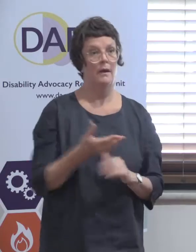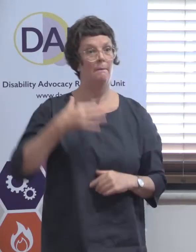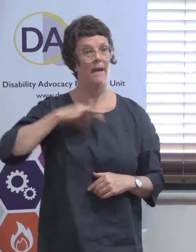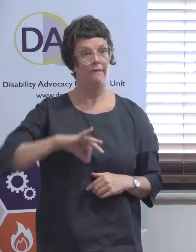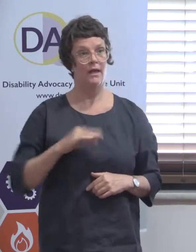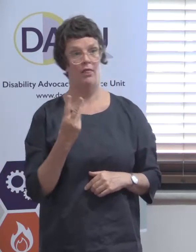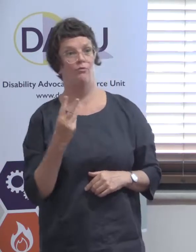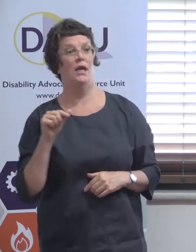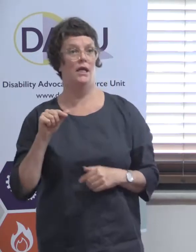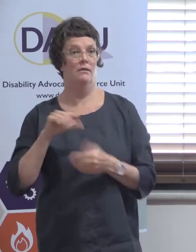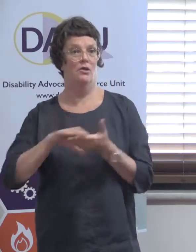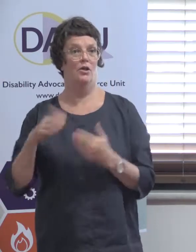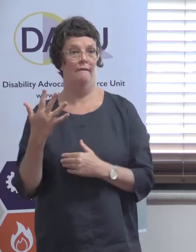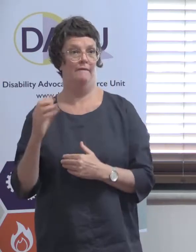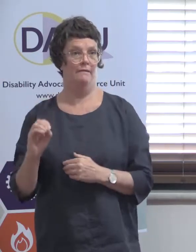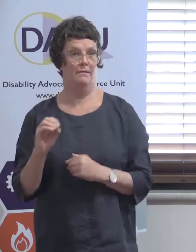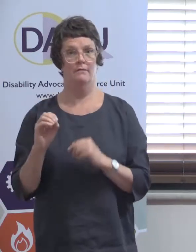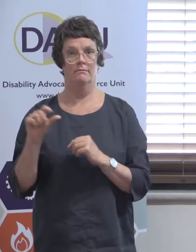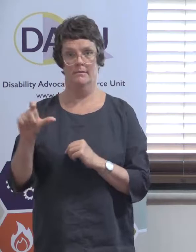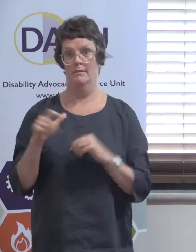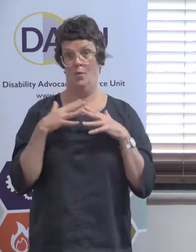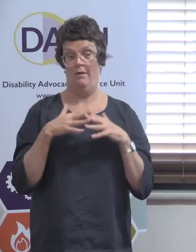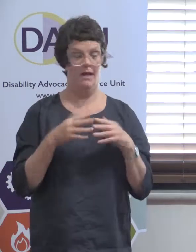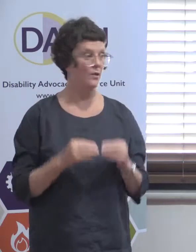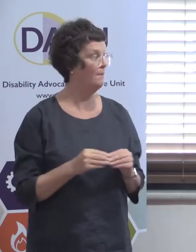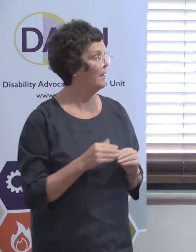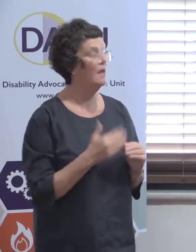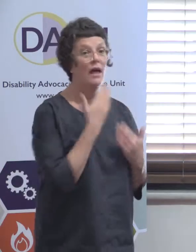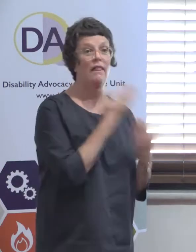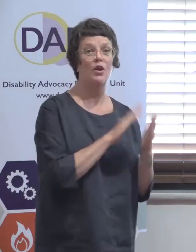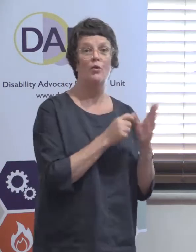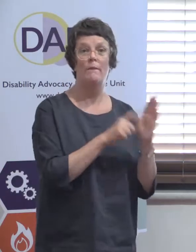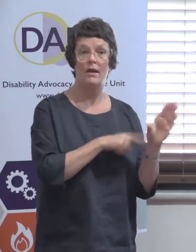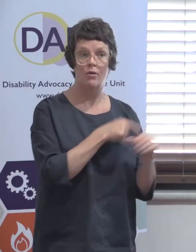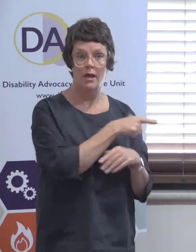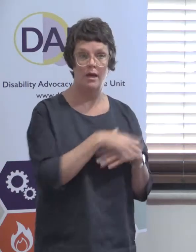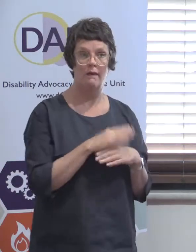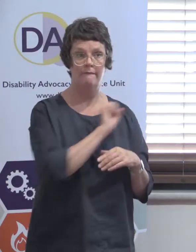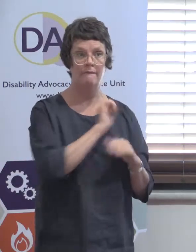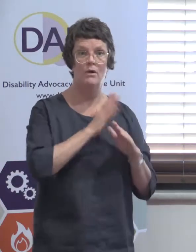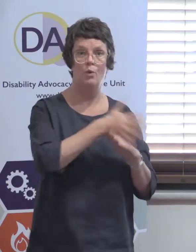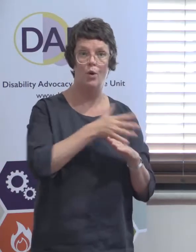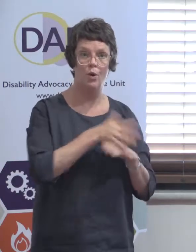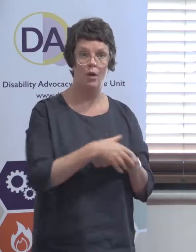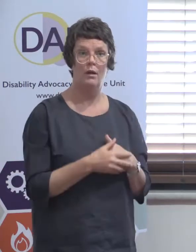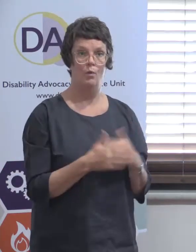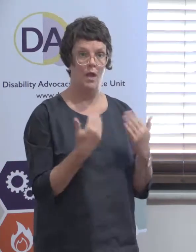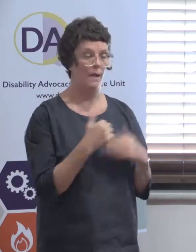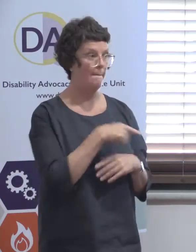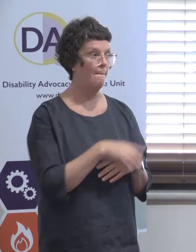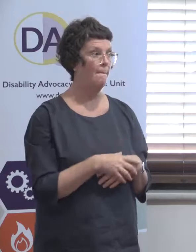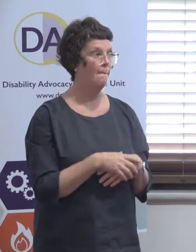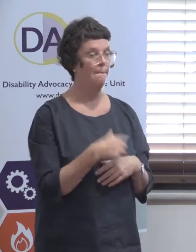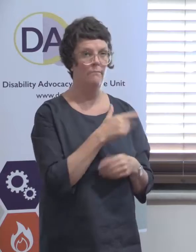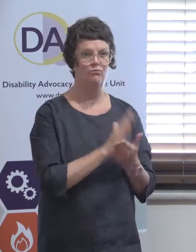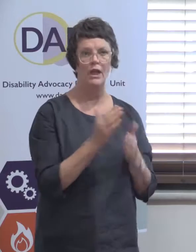I'd like to introduce Mary Mallet and thank her for the work that she's done in leading the